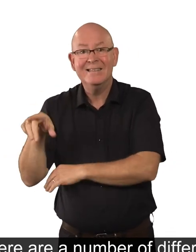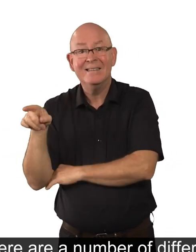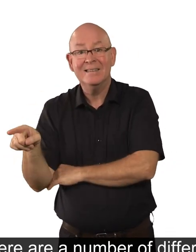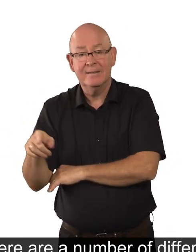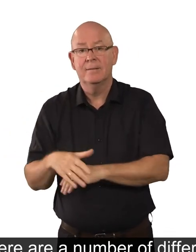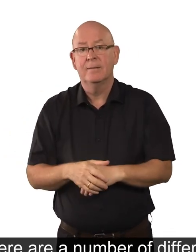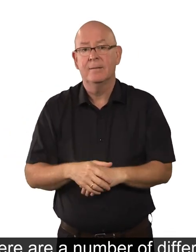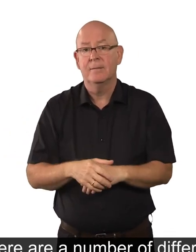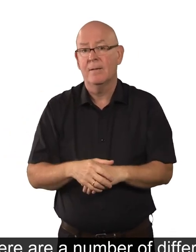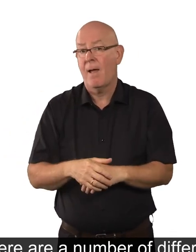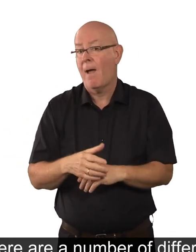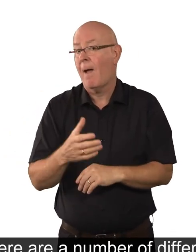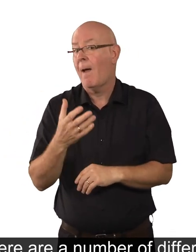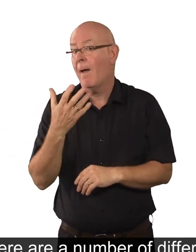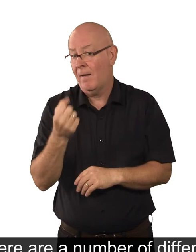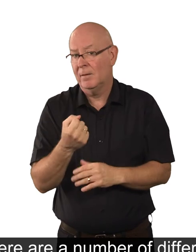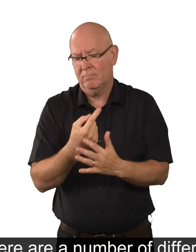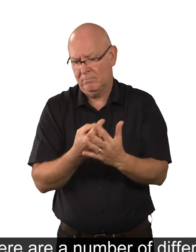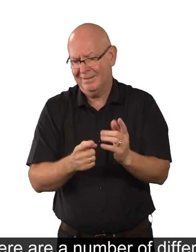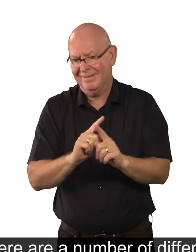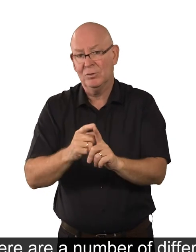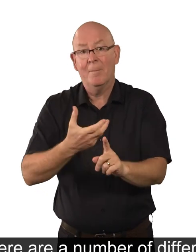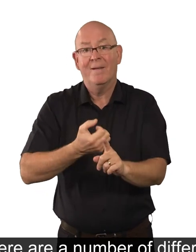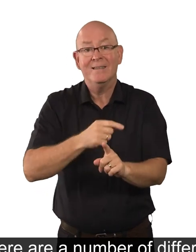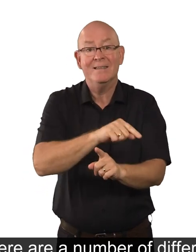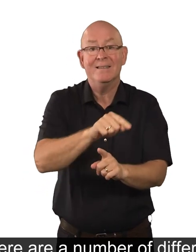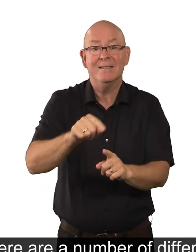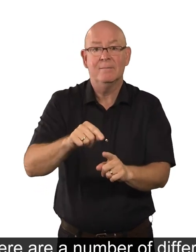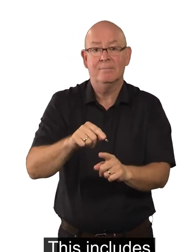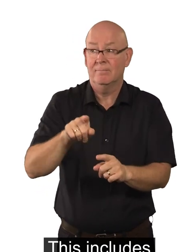There are a number of different benefits that disabled people can get.